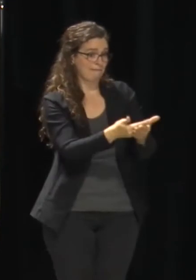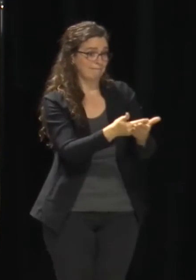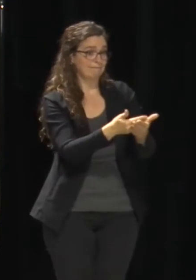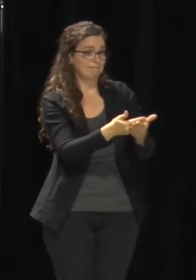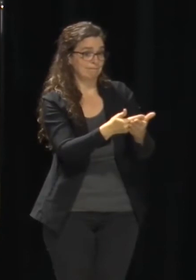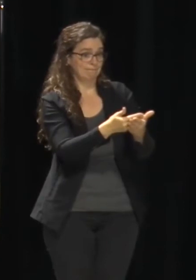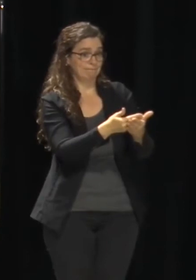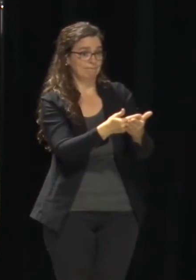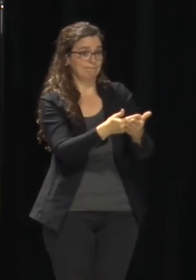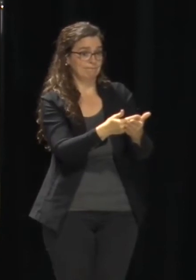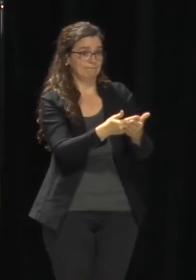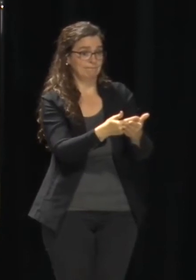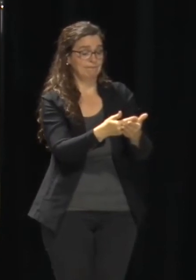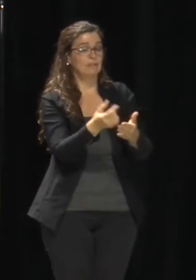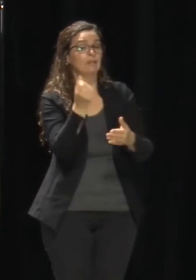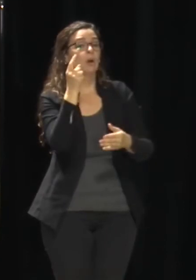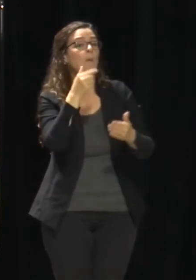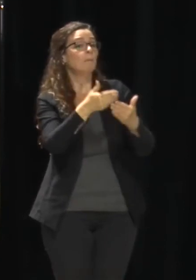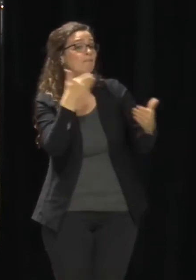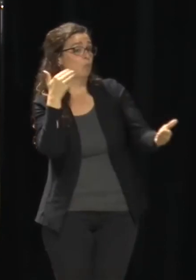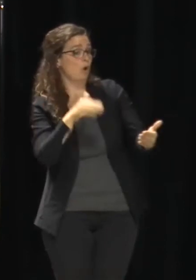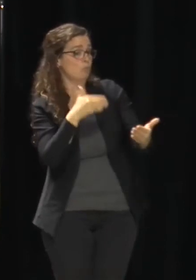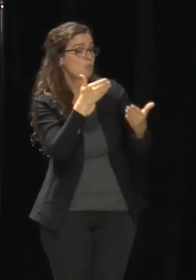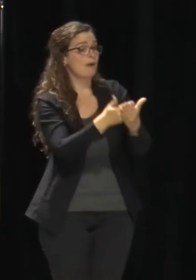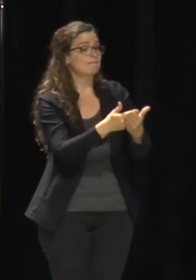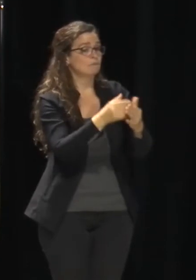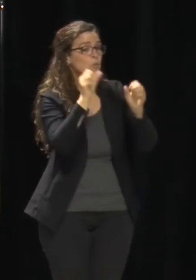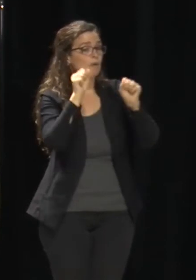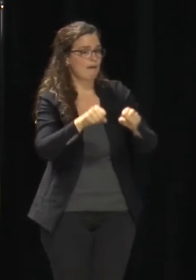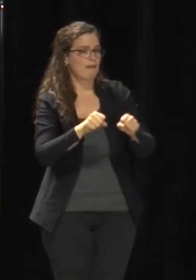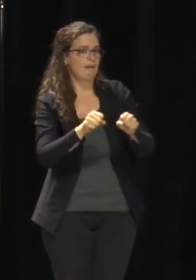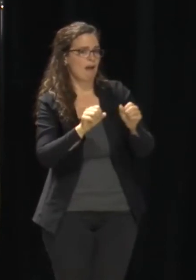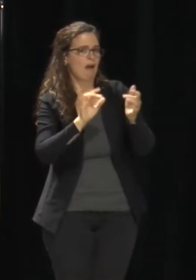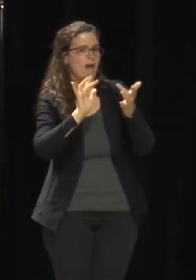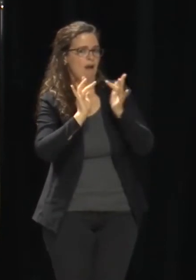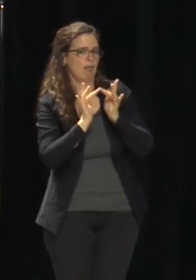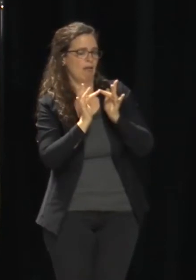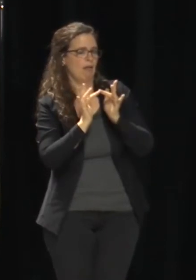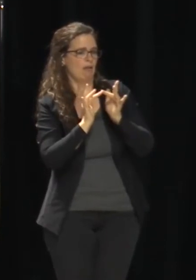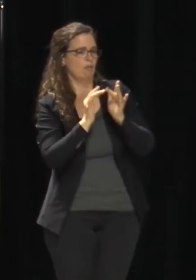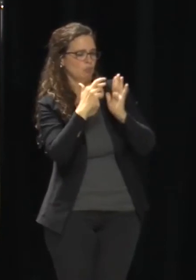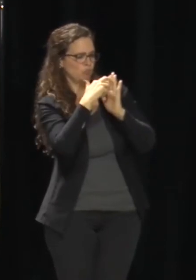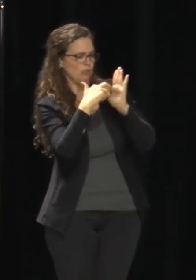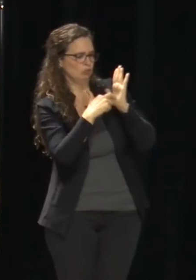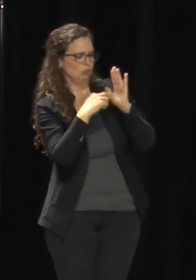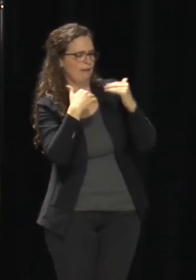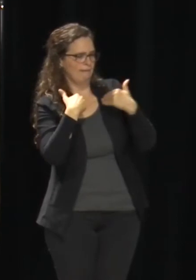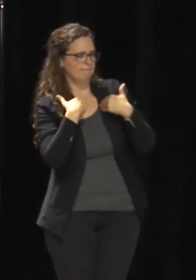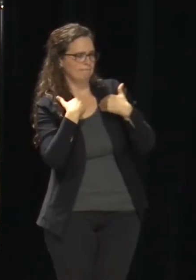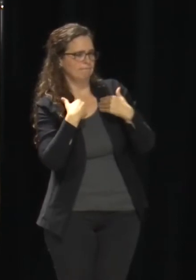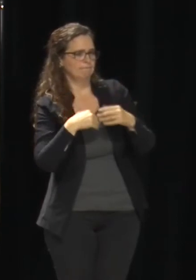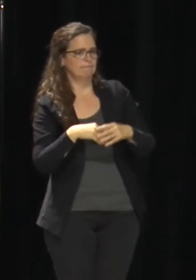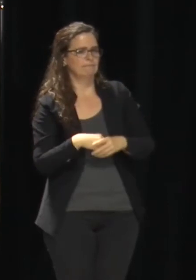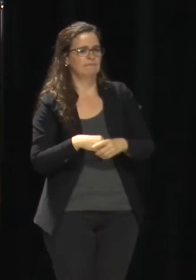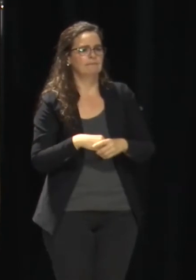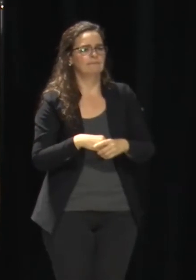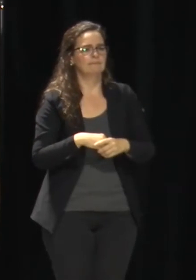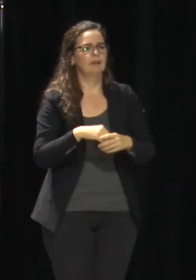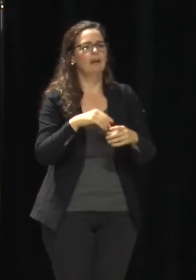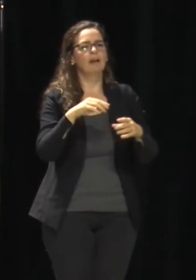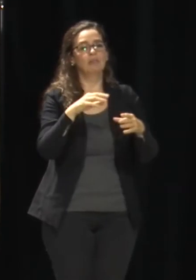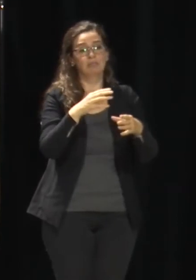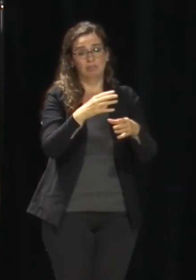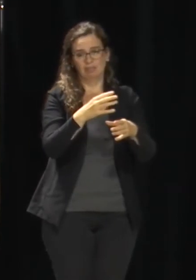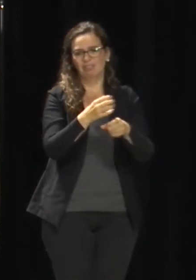results will go to the portal. And we're looking at ways to further streamline that with staff and